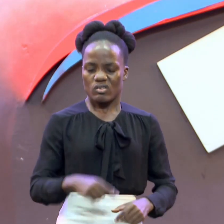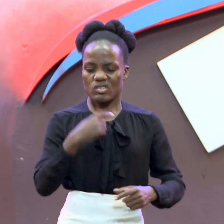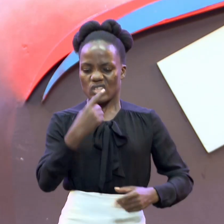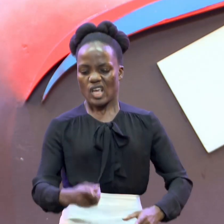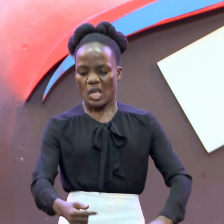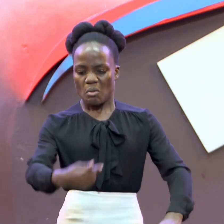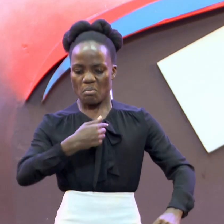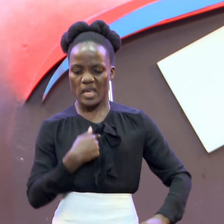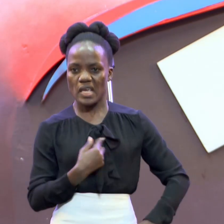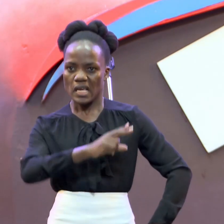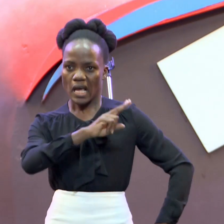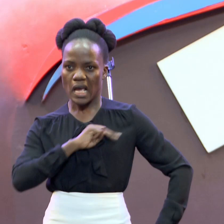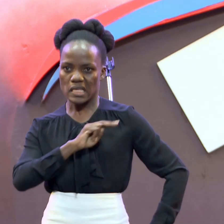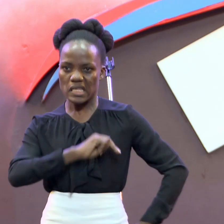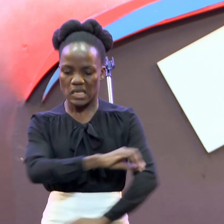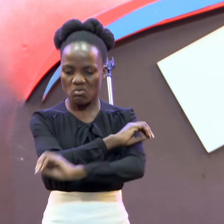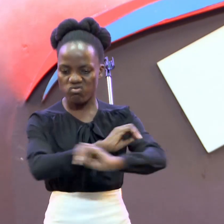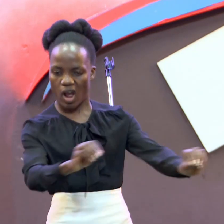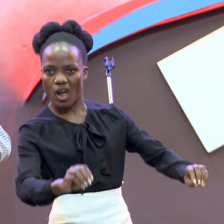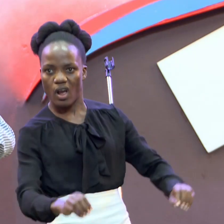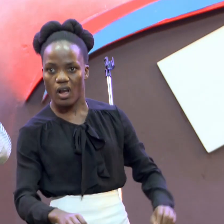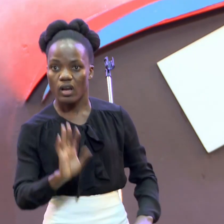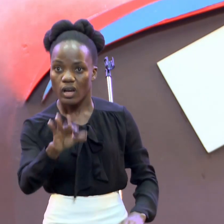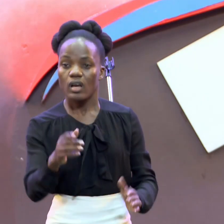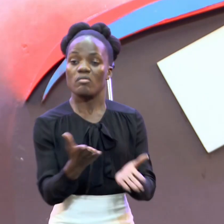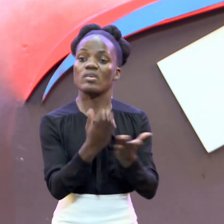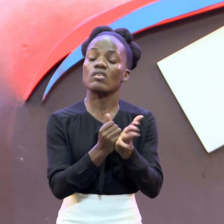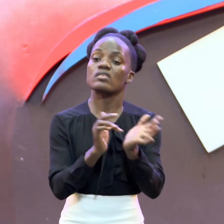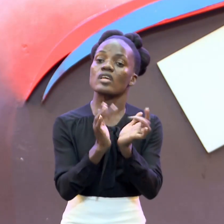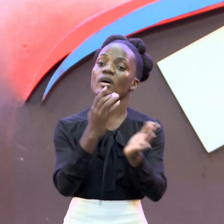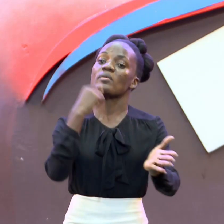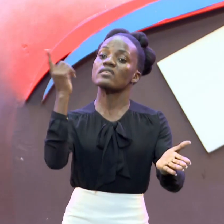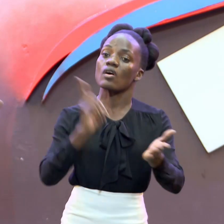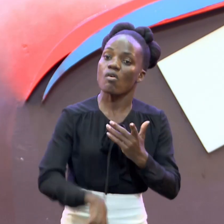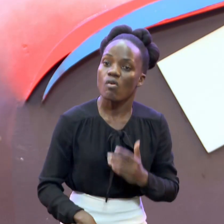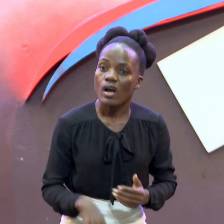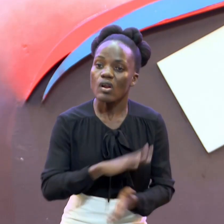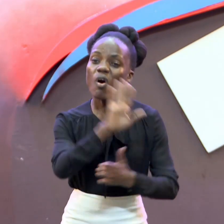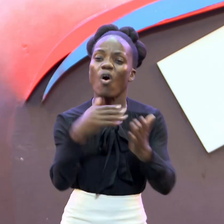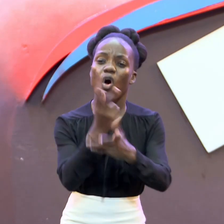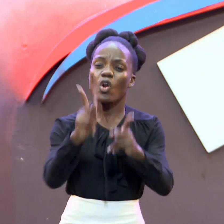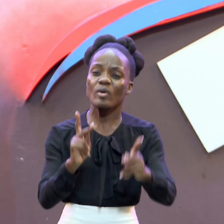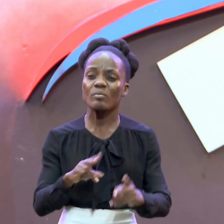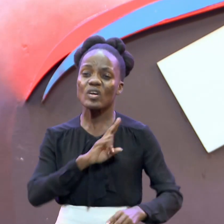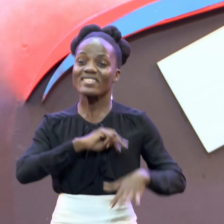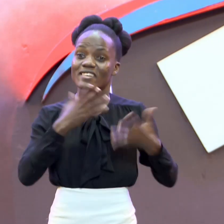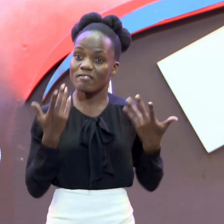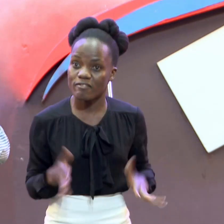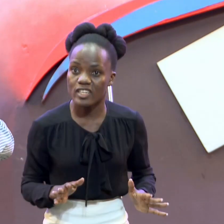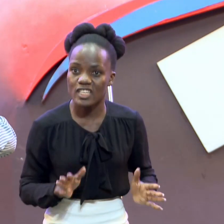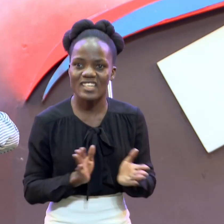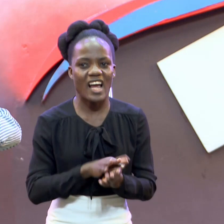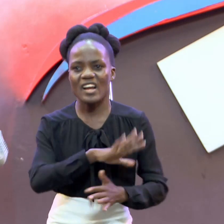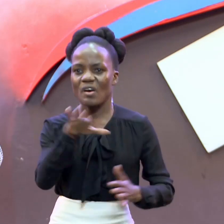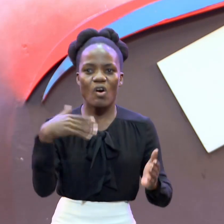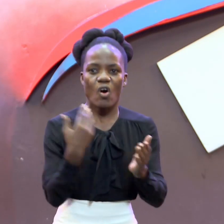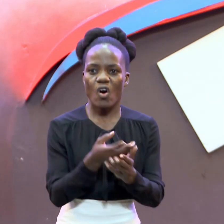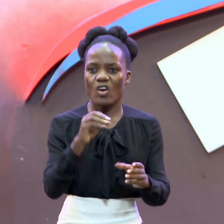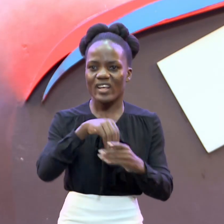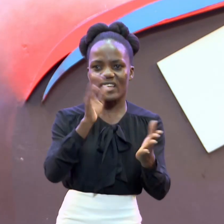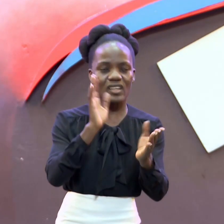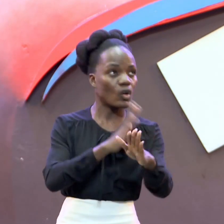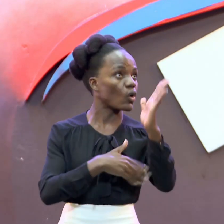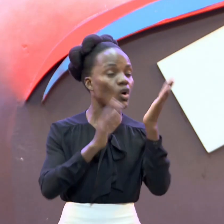Like the Bible Said that All have sinned And fallen Short of the Glory of God So there is No human